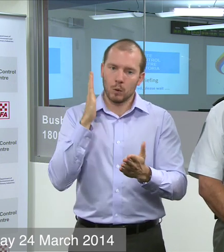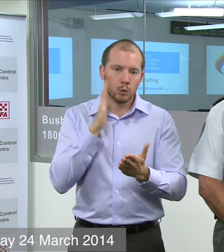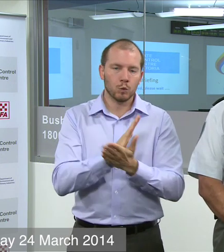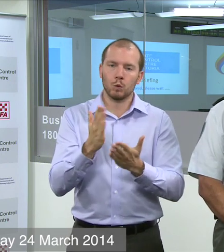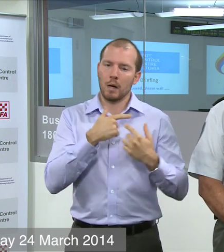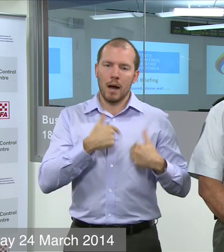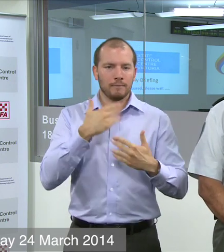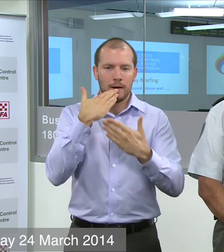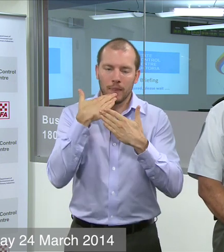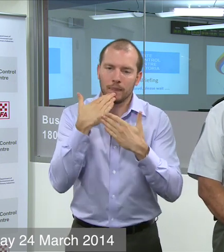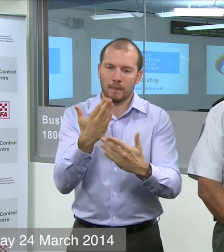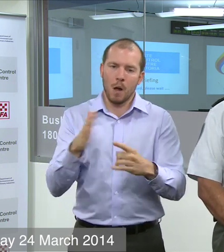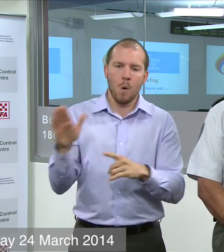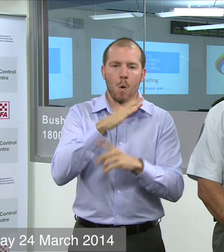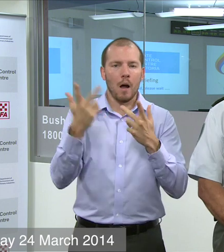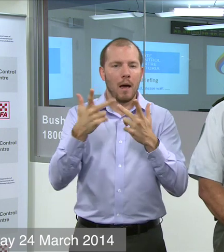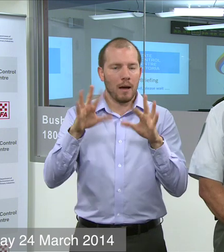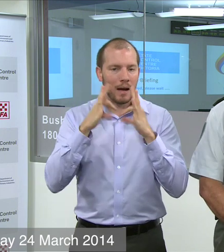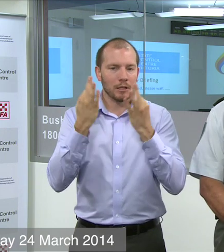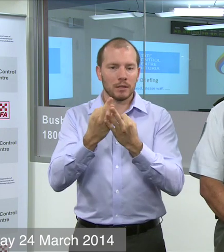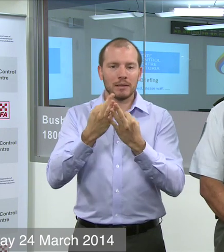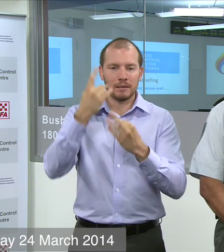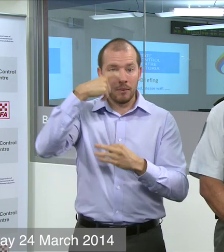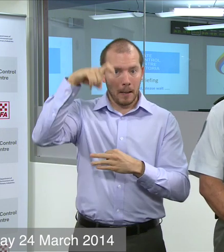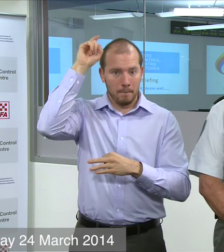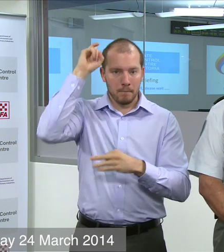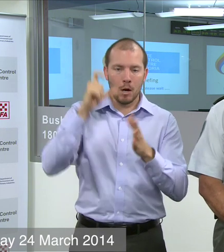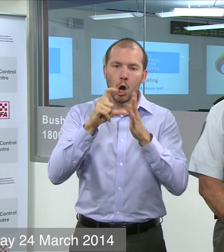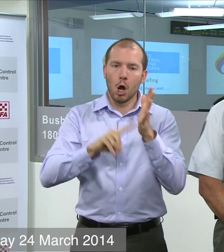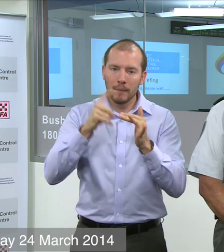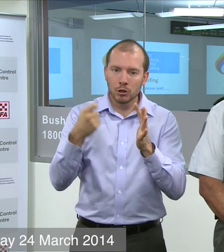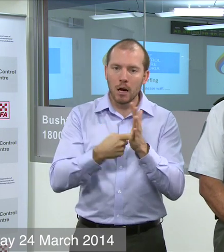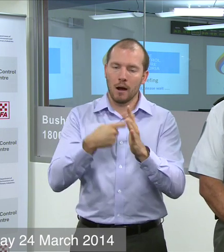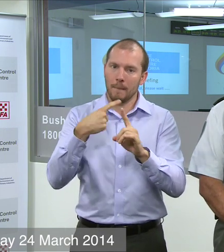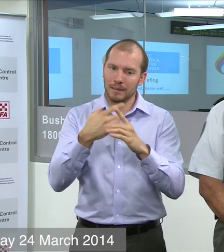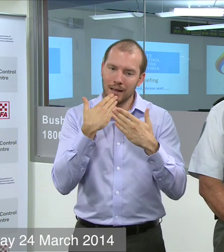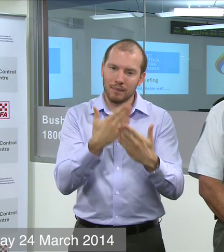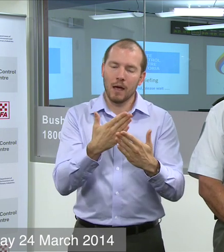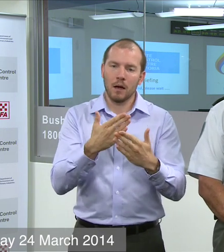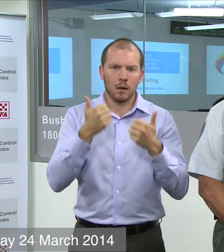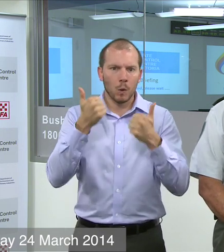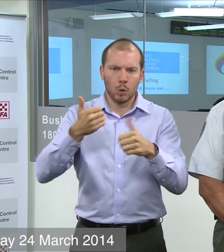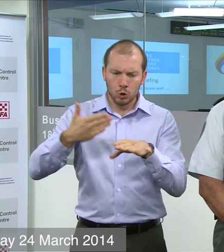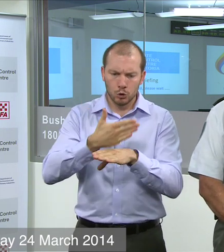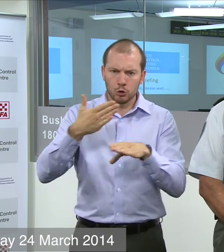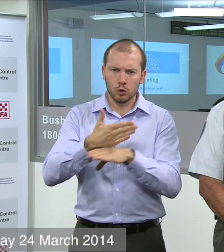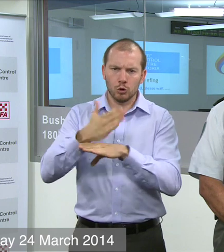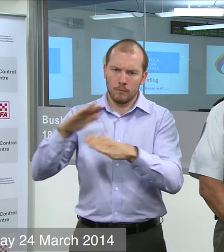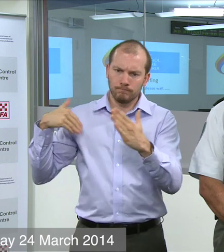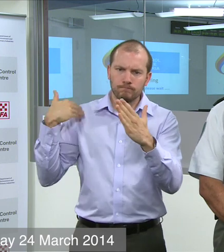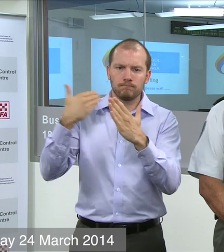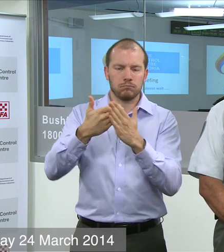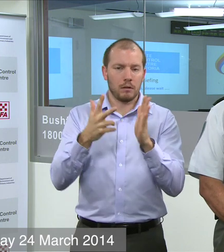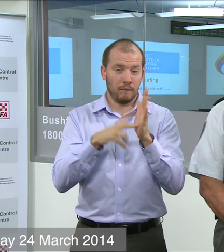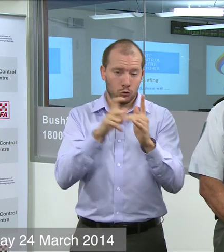behalf of all the other agencies and the fire services commissioner that I say a really good effort from everybody from across the state to